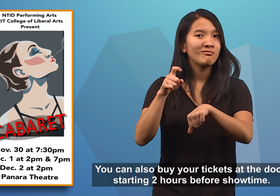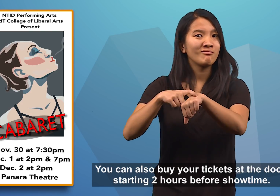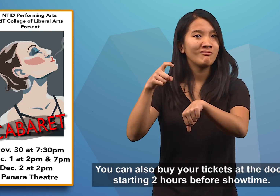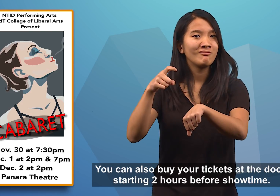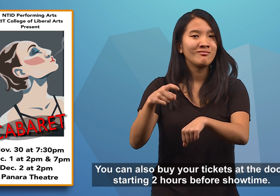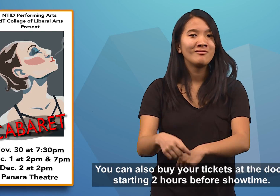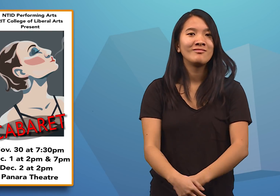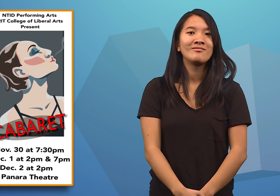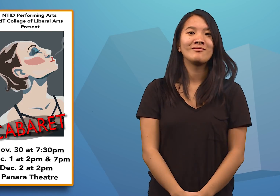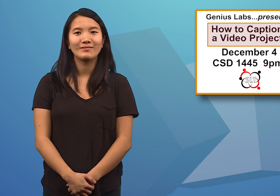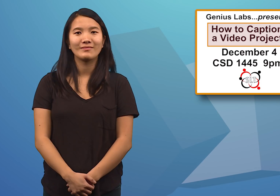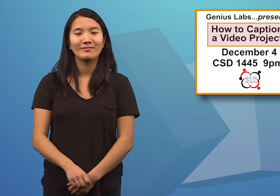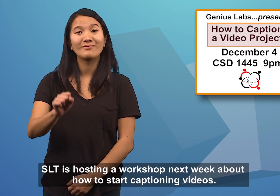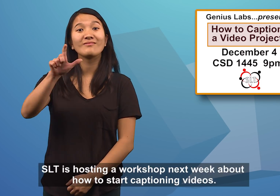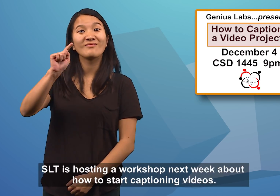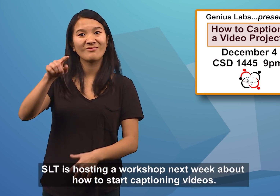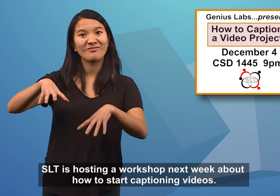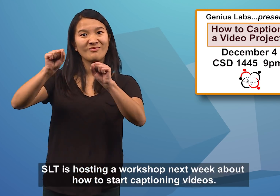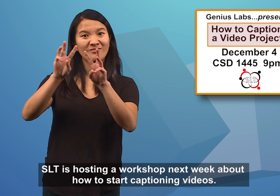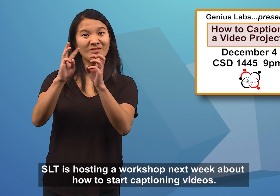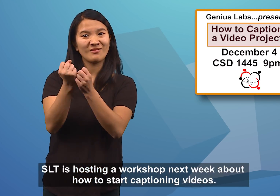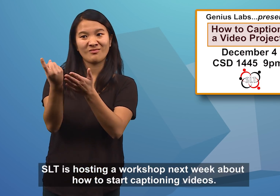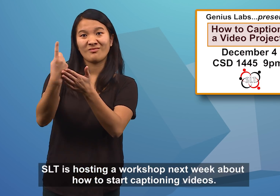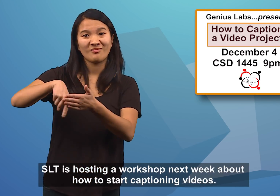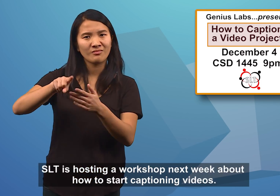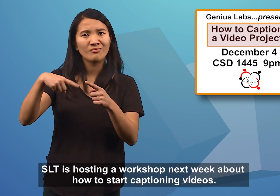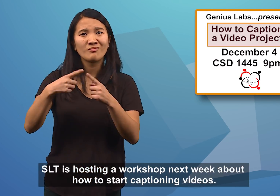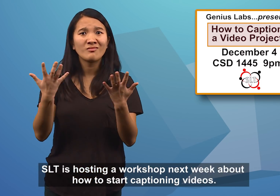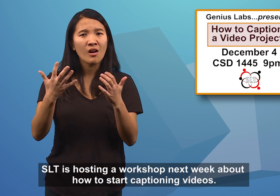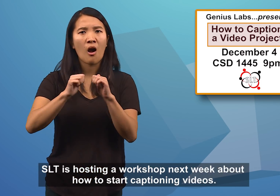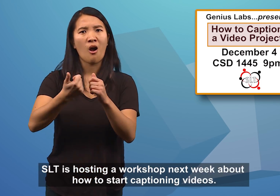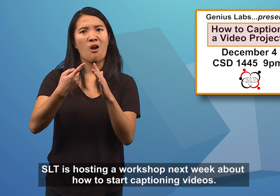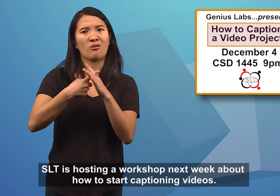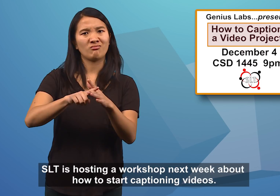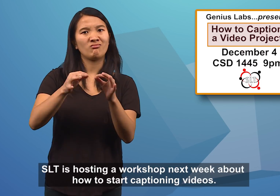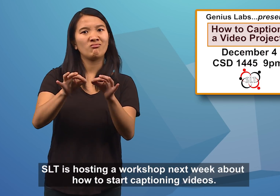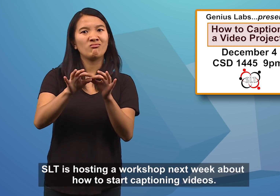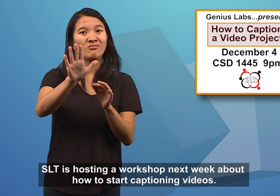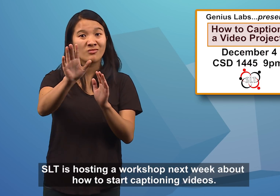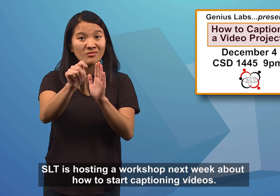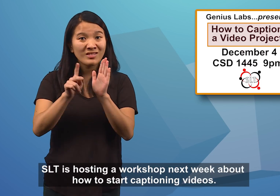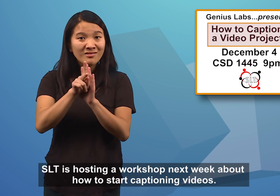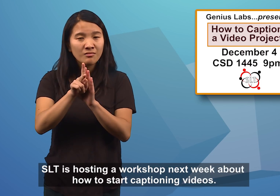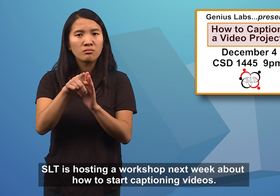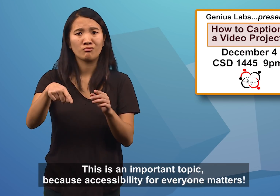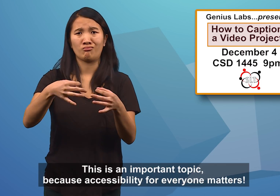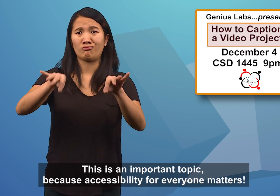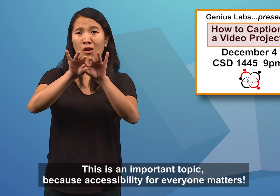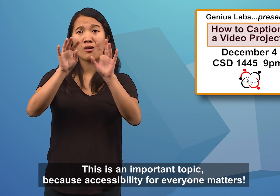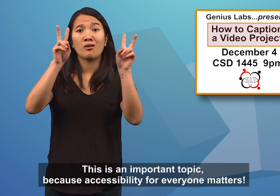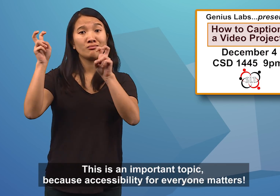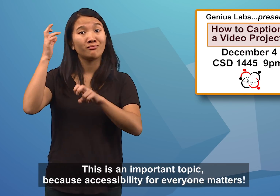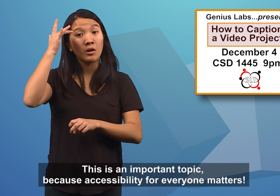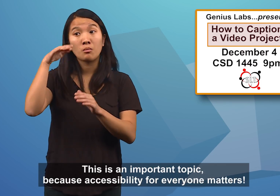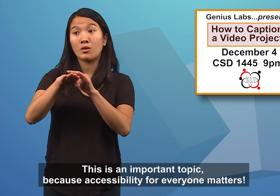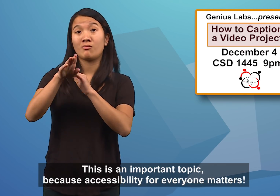showtime. SLT is hosting a workshop next week about how to start captioning videos. This is an important topic